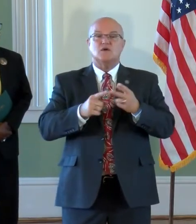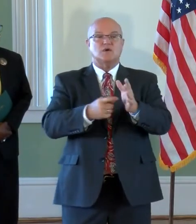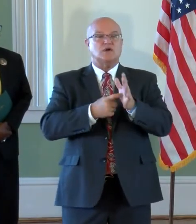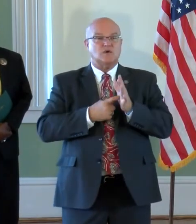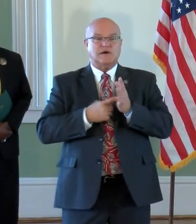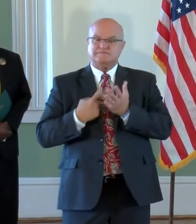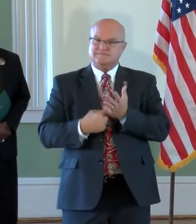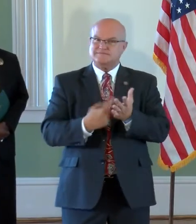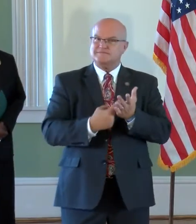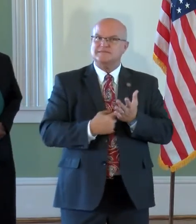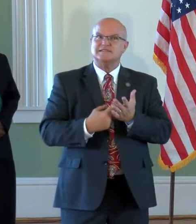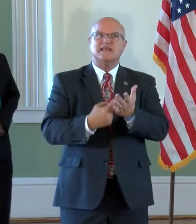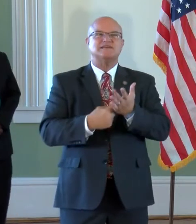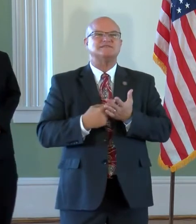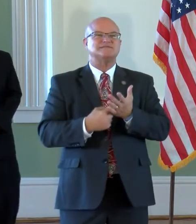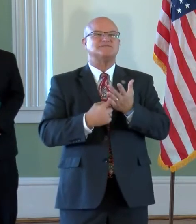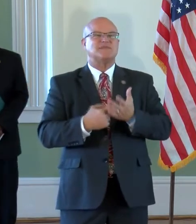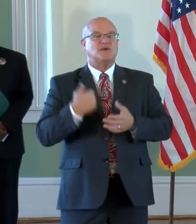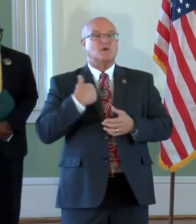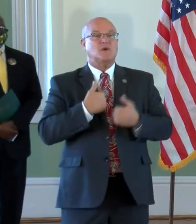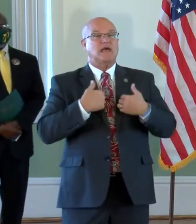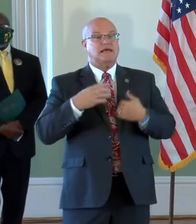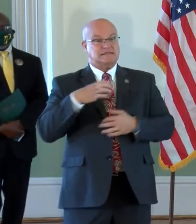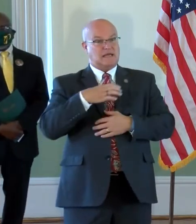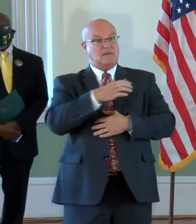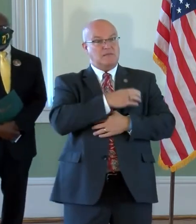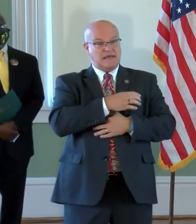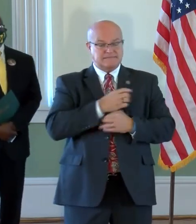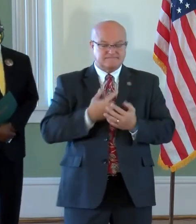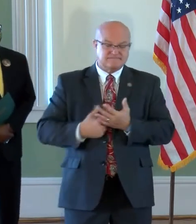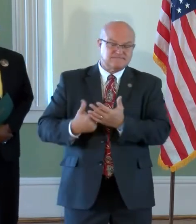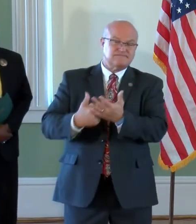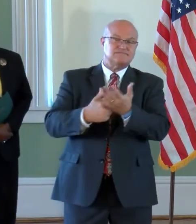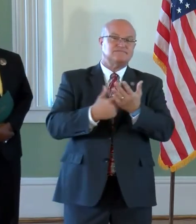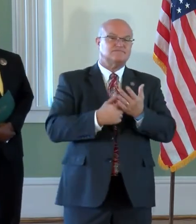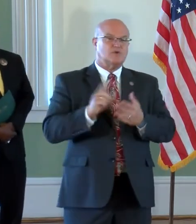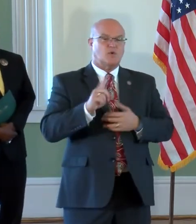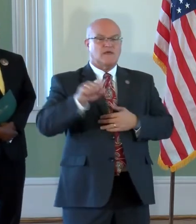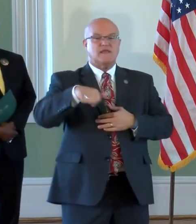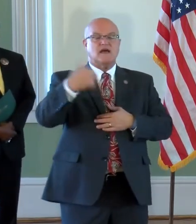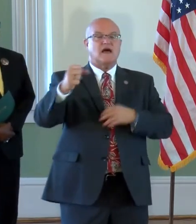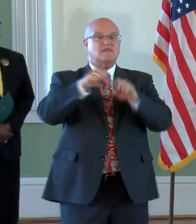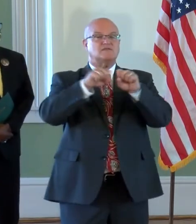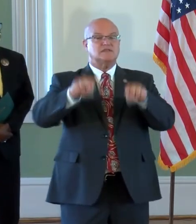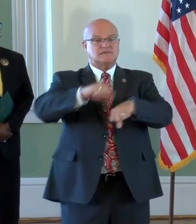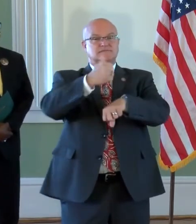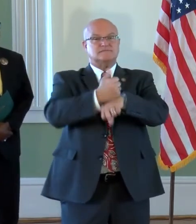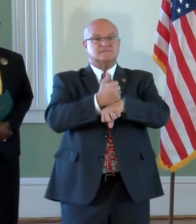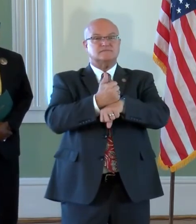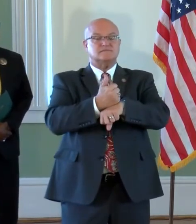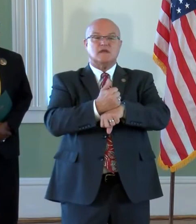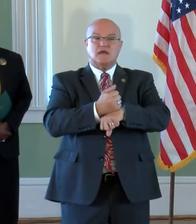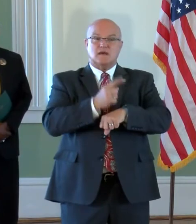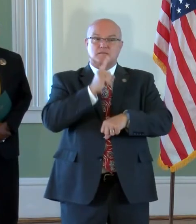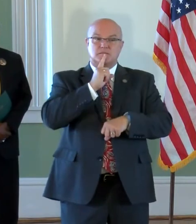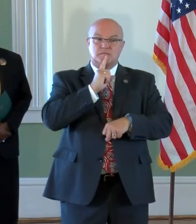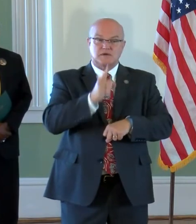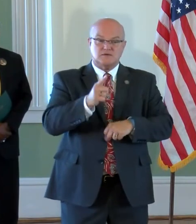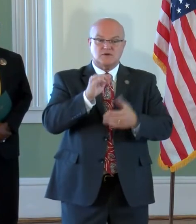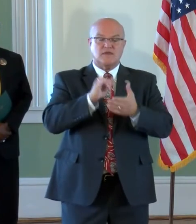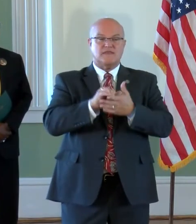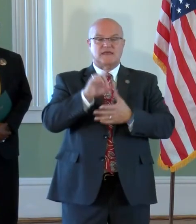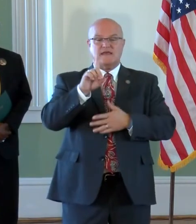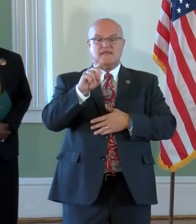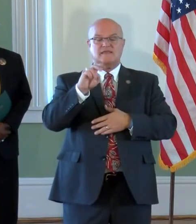of a discussion that we had as a committee in terms of where the other statue was and wanting to make sure with the Daisy Bates